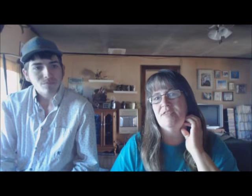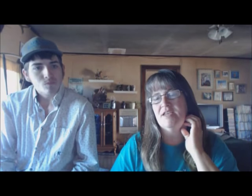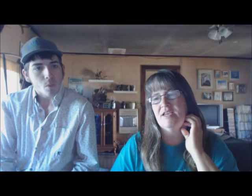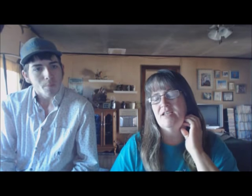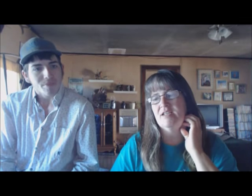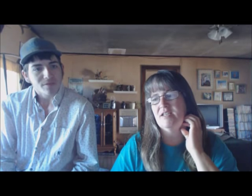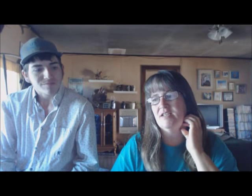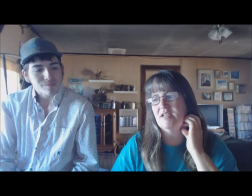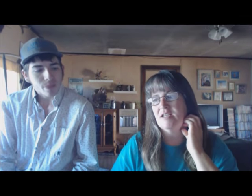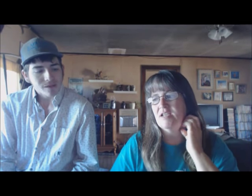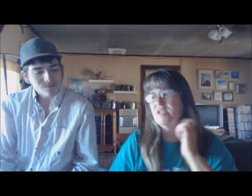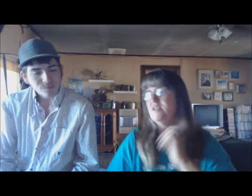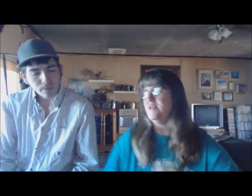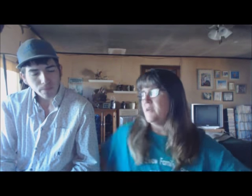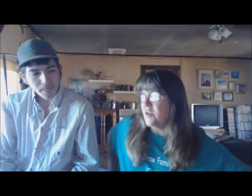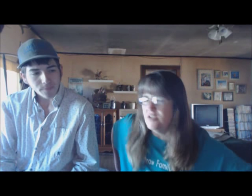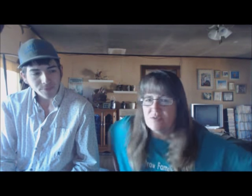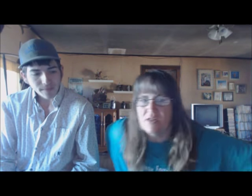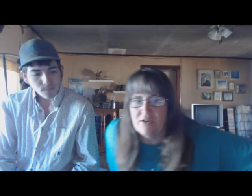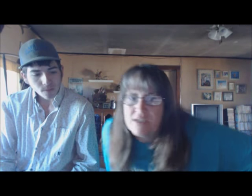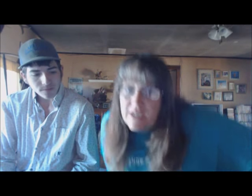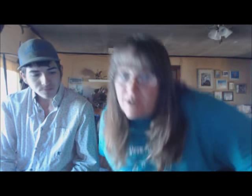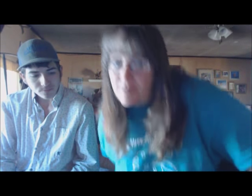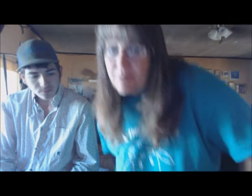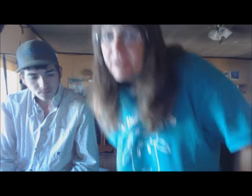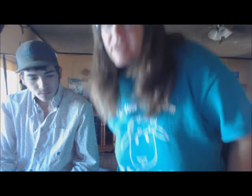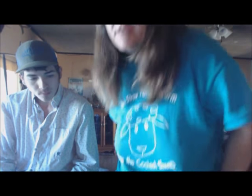Uh, then, tell about Gonzo. I got to take care of my pig.